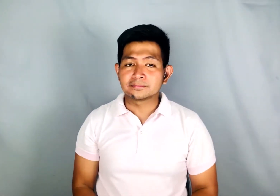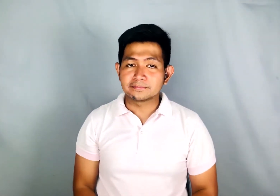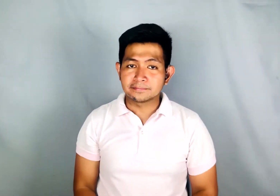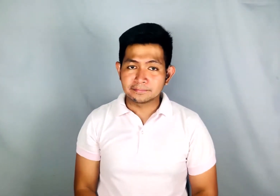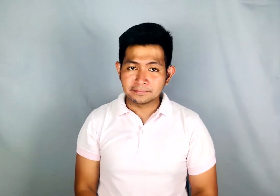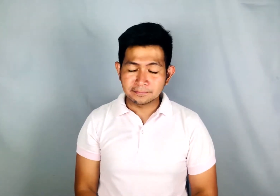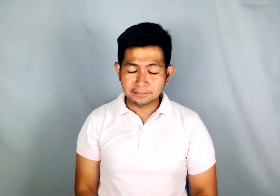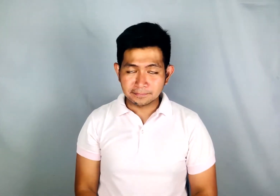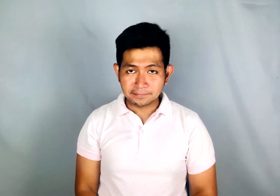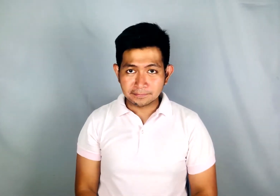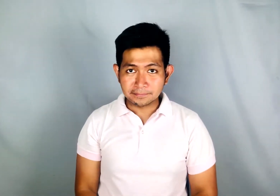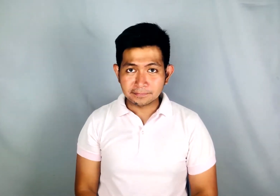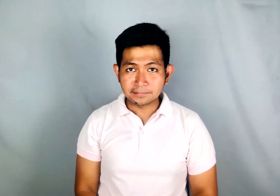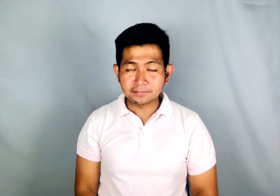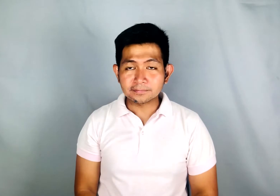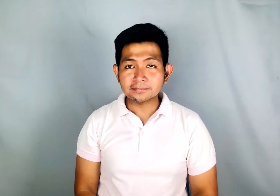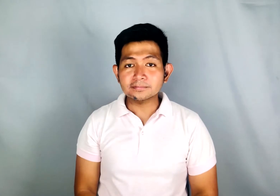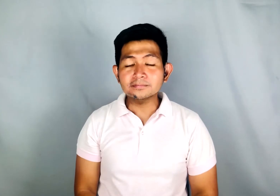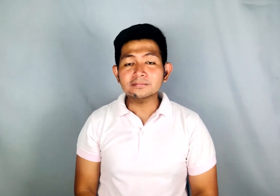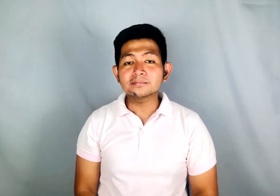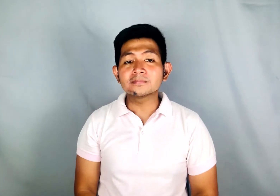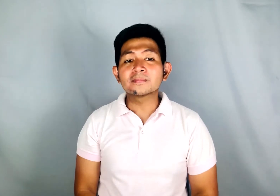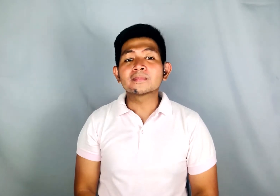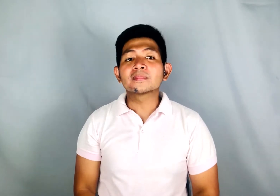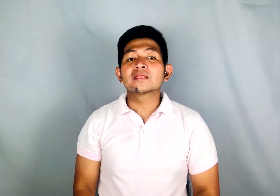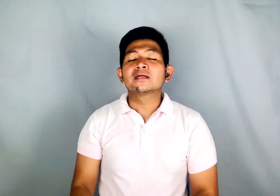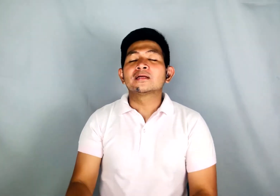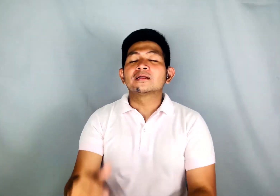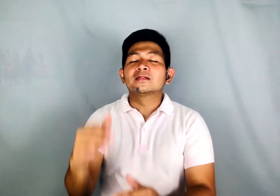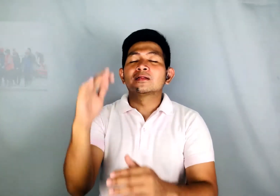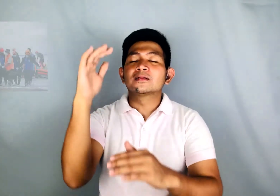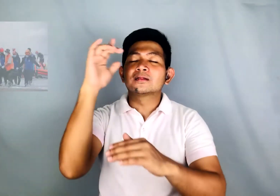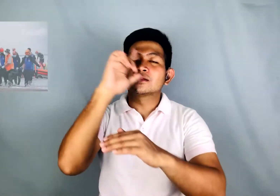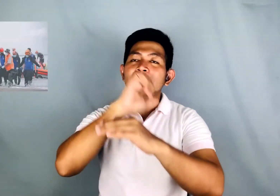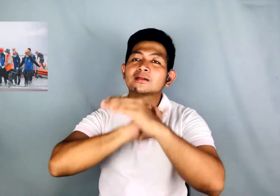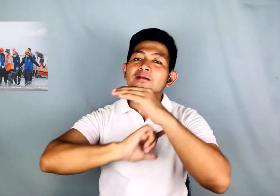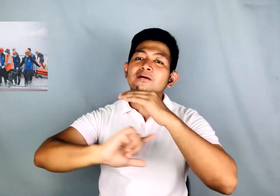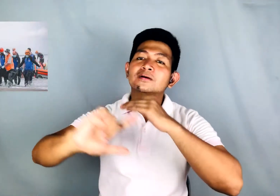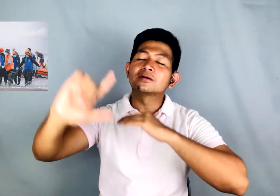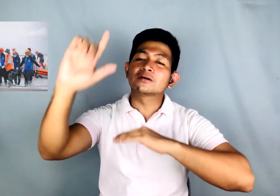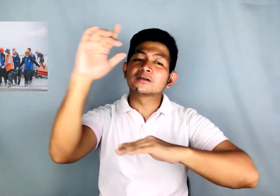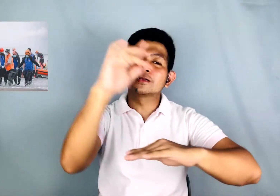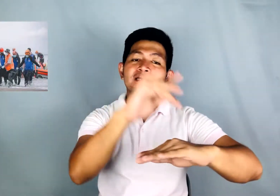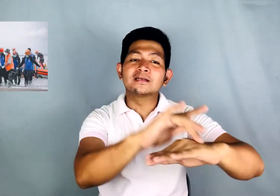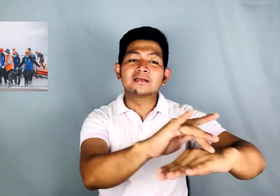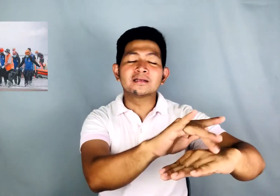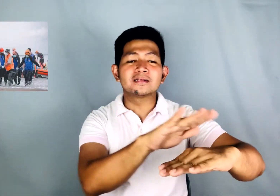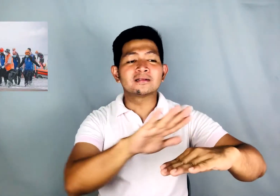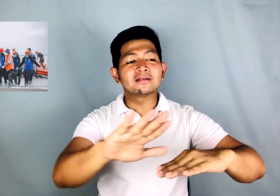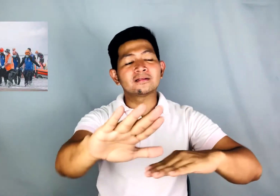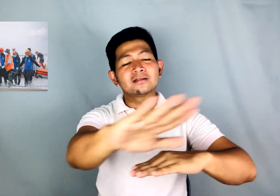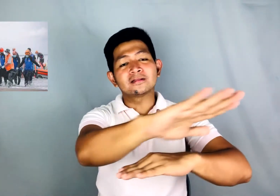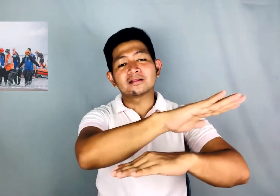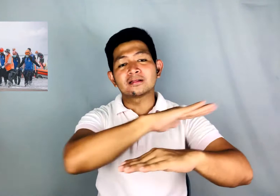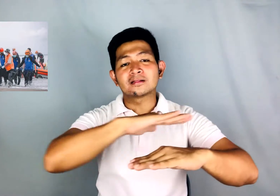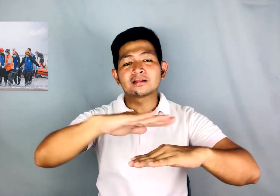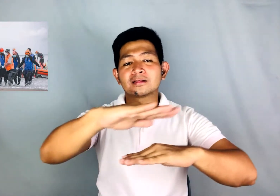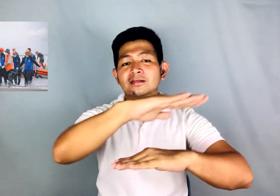Lord, heal our land Father, heal